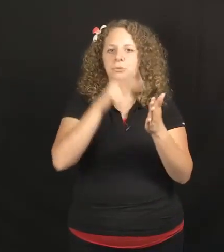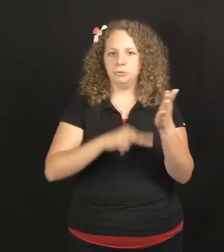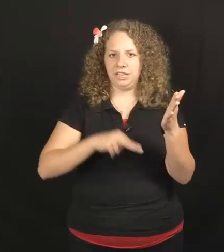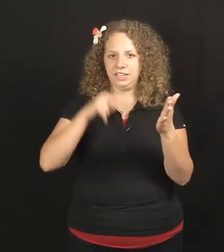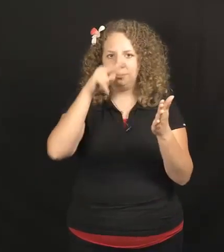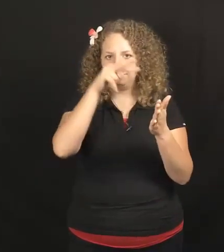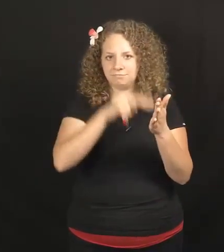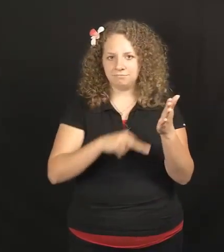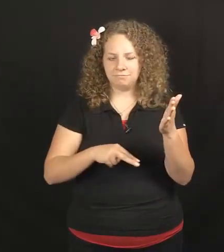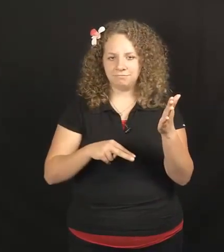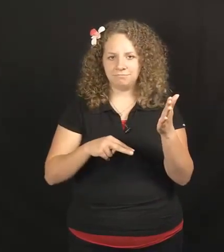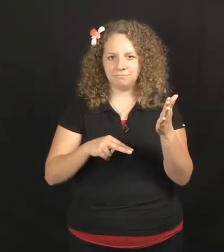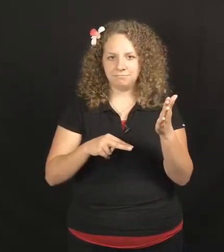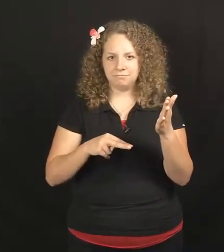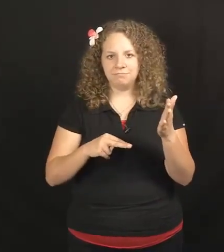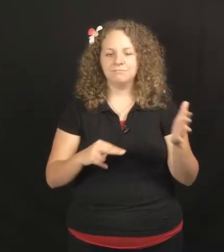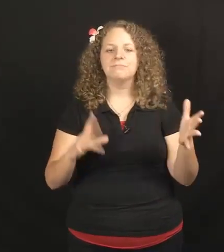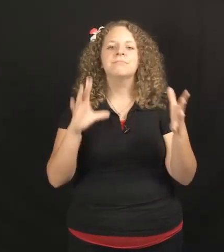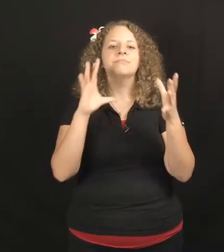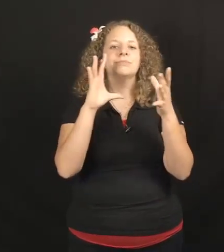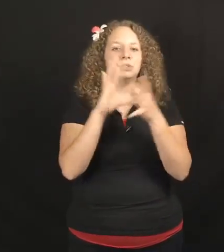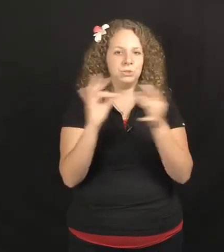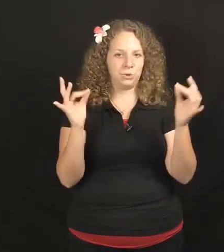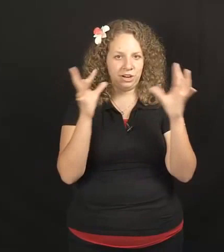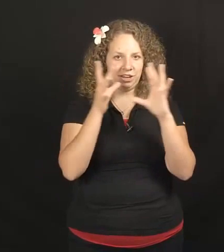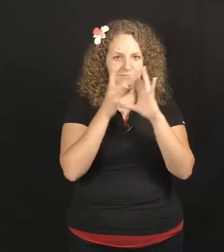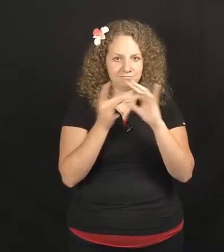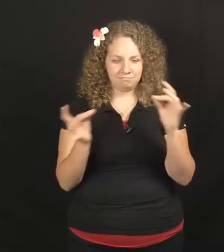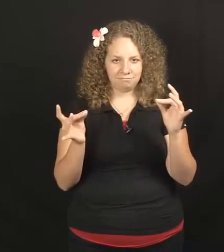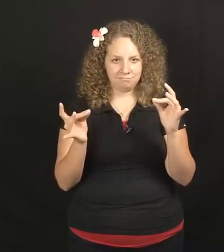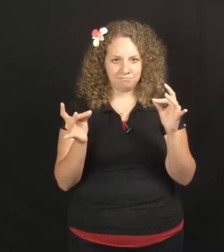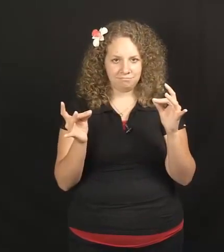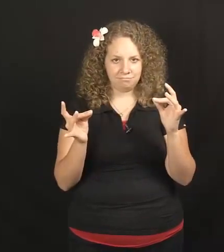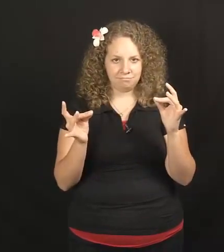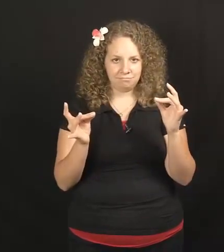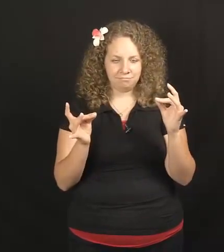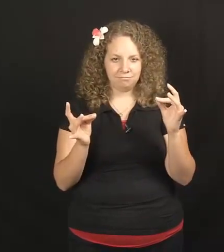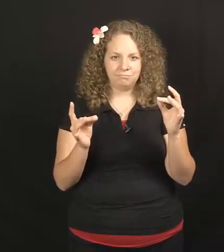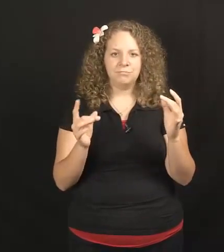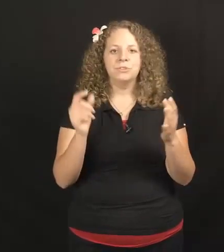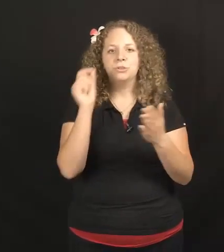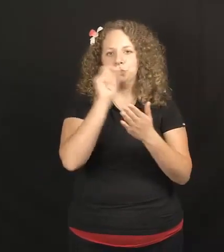Read Read Story Story Write